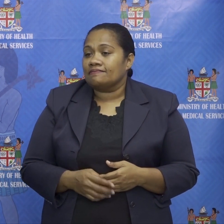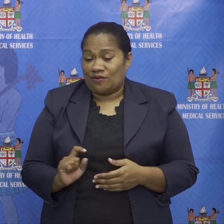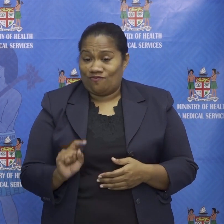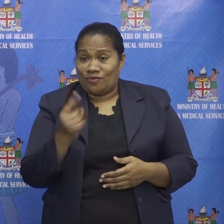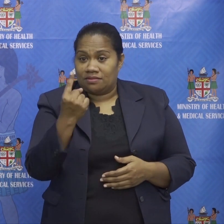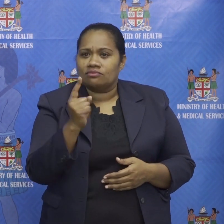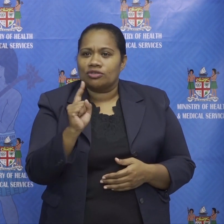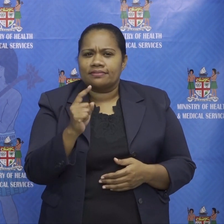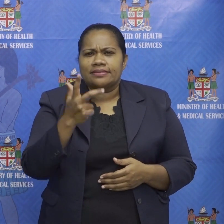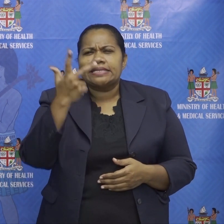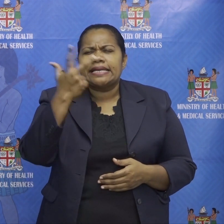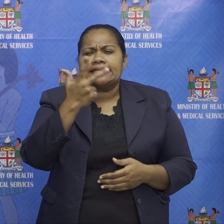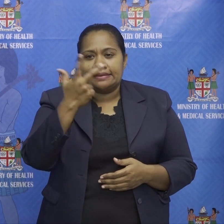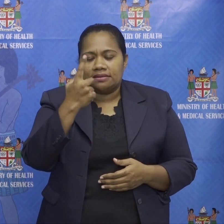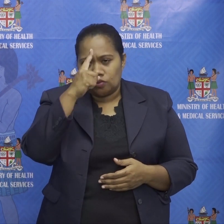18 case over one month